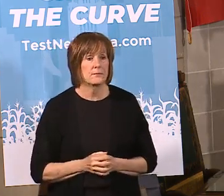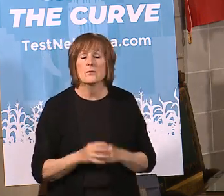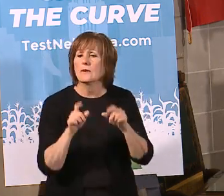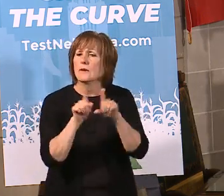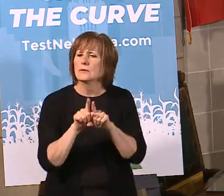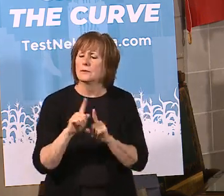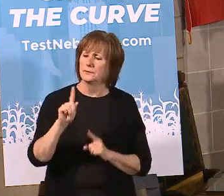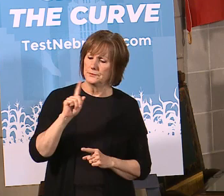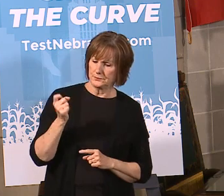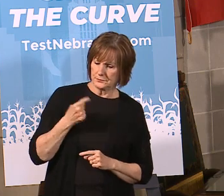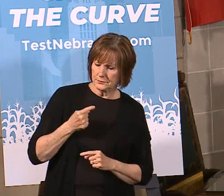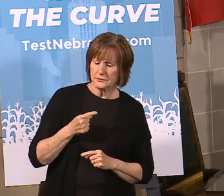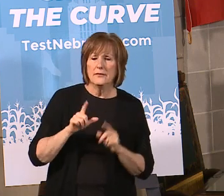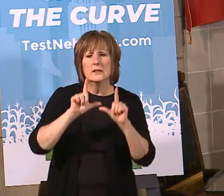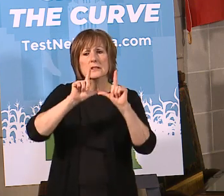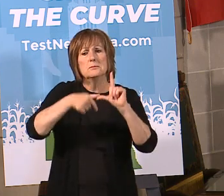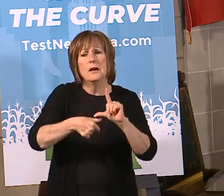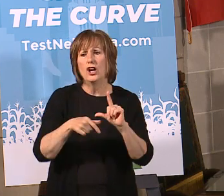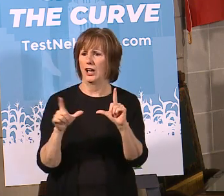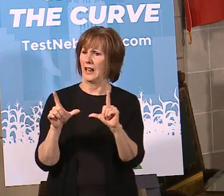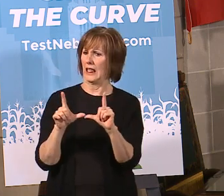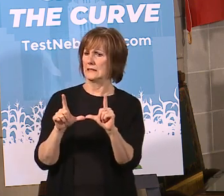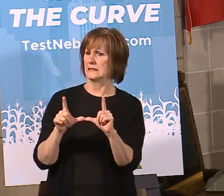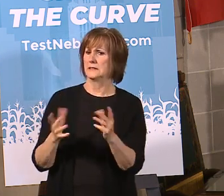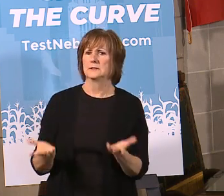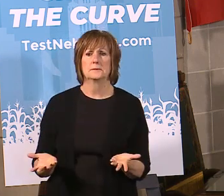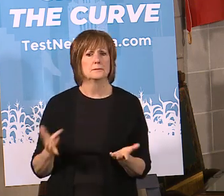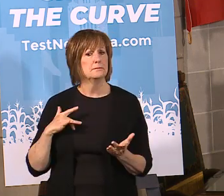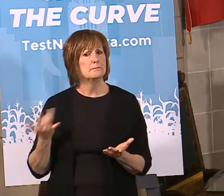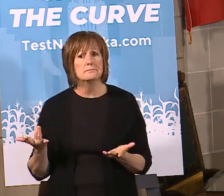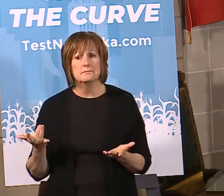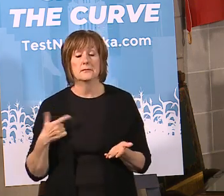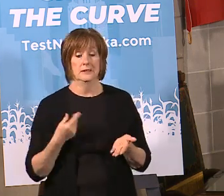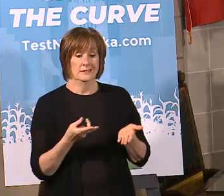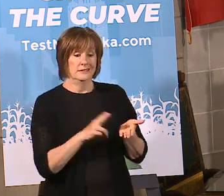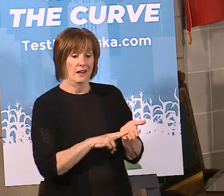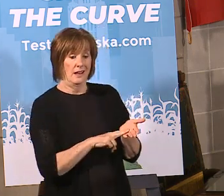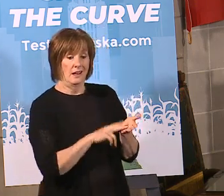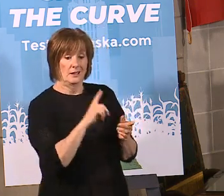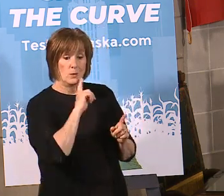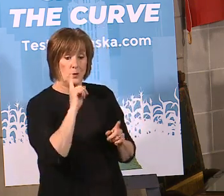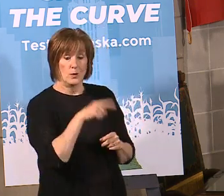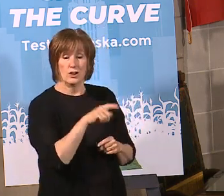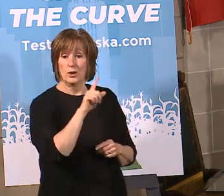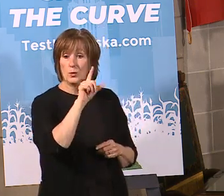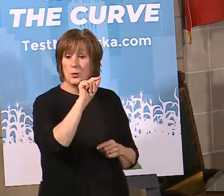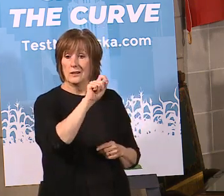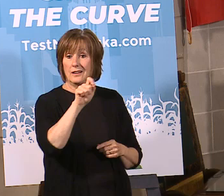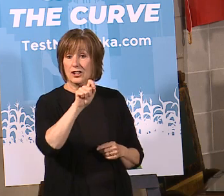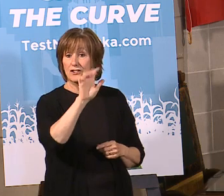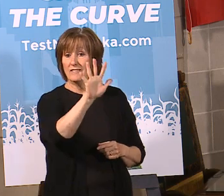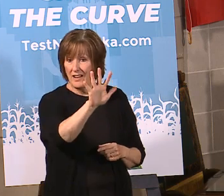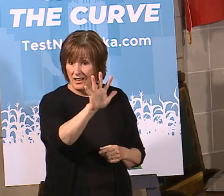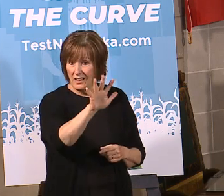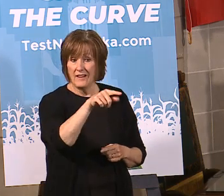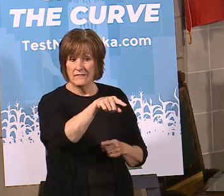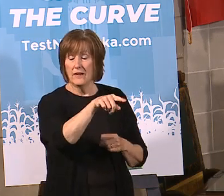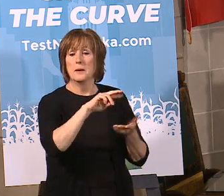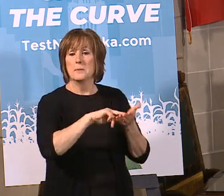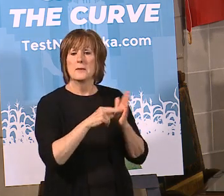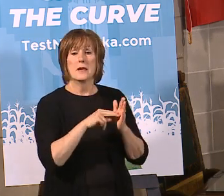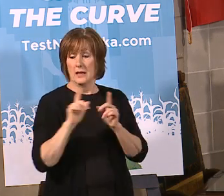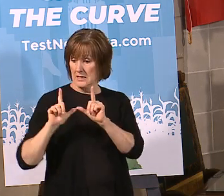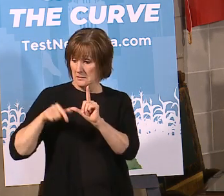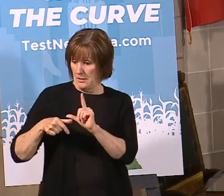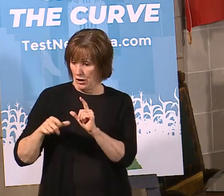also a question about expired licenses. Again, when I signed Executive Order 20-5, that extends all